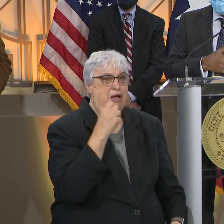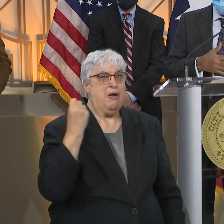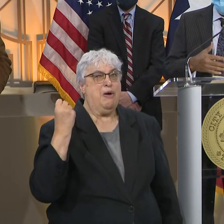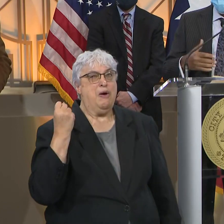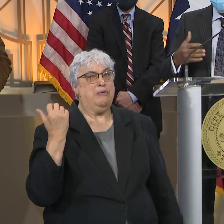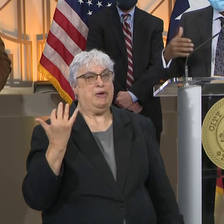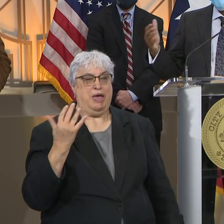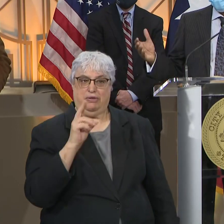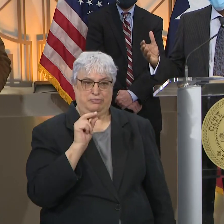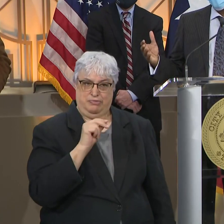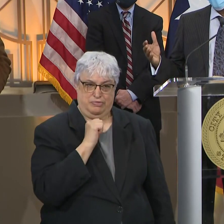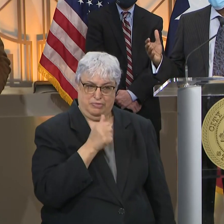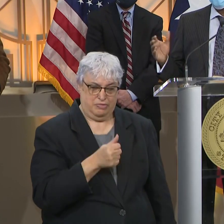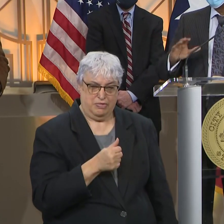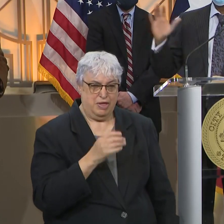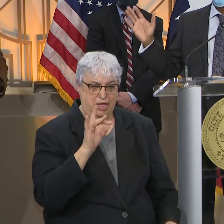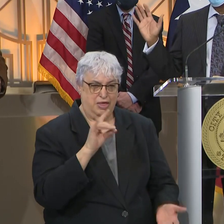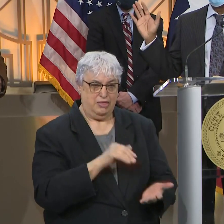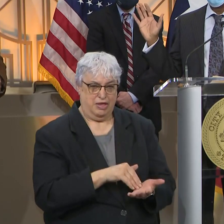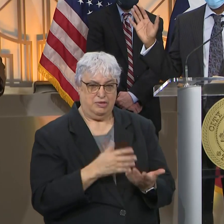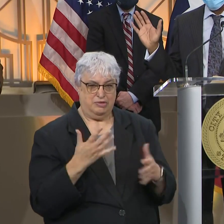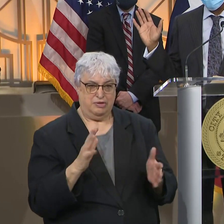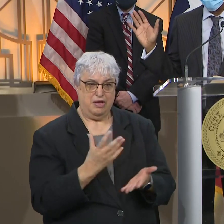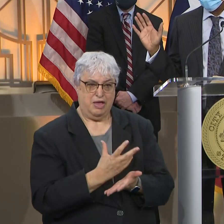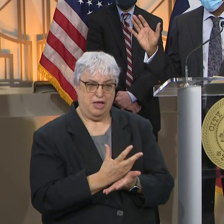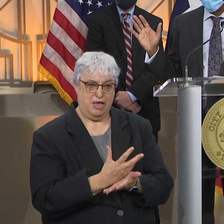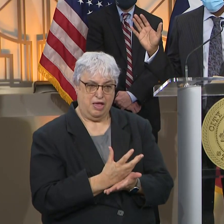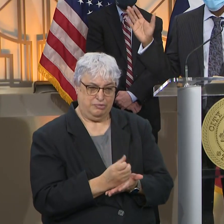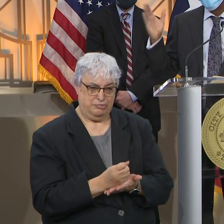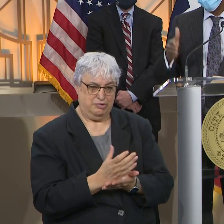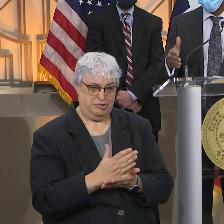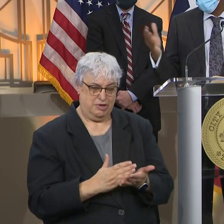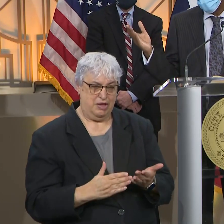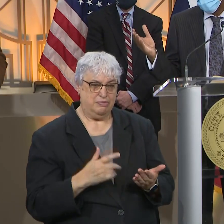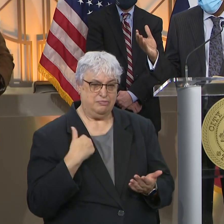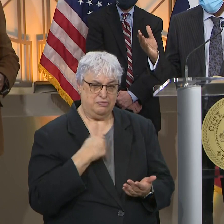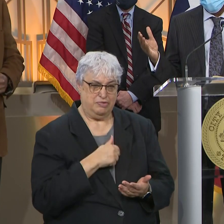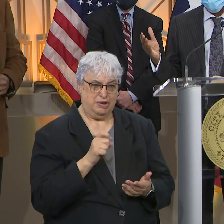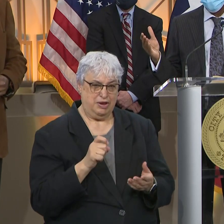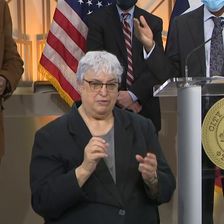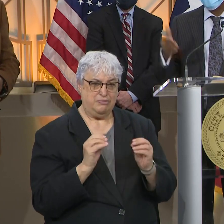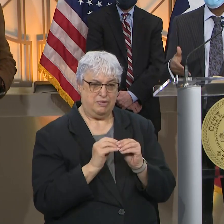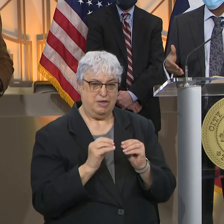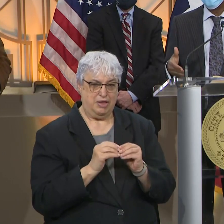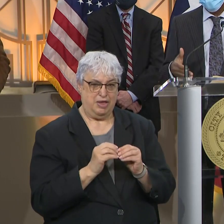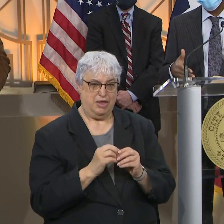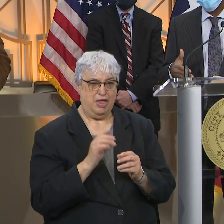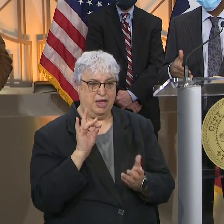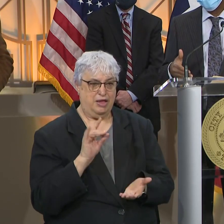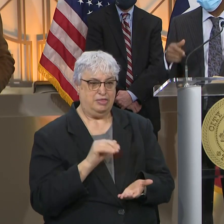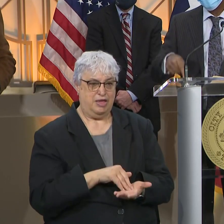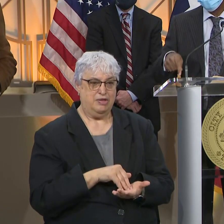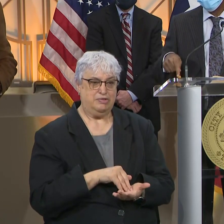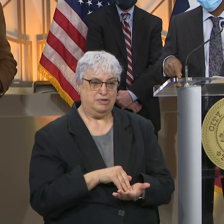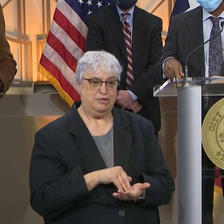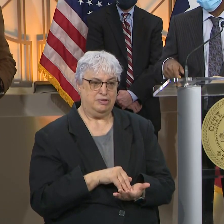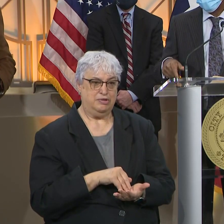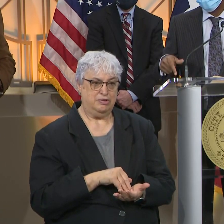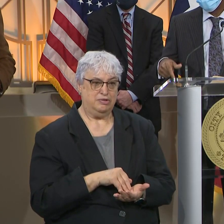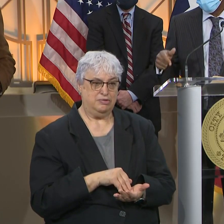So some of that 8,000 we've already used. We need them, quite frankly, we need another 8,000